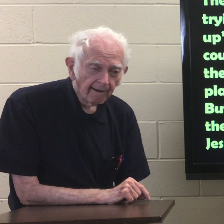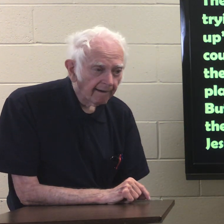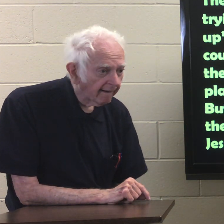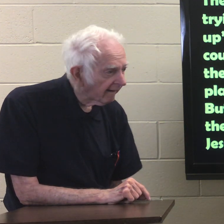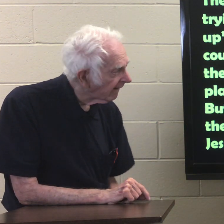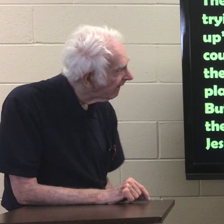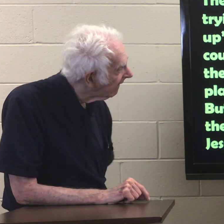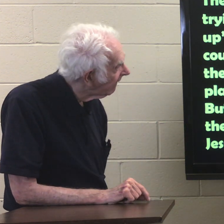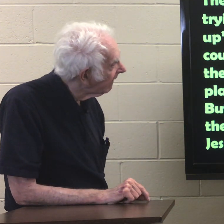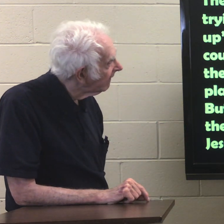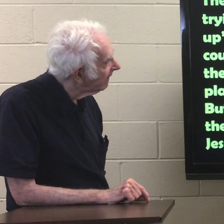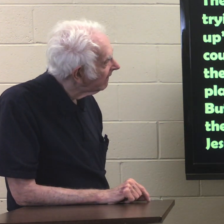True. True.